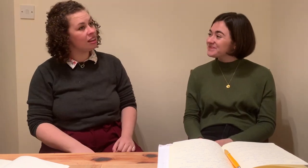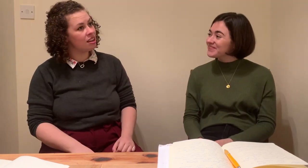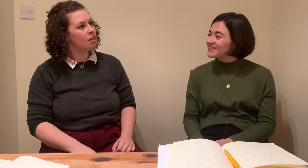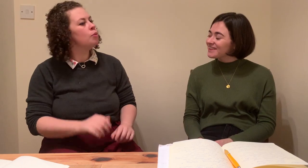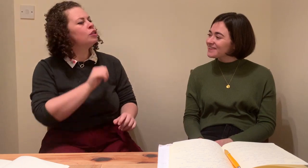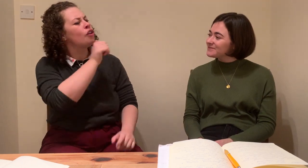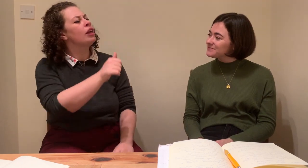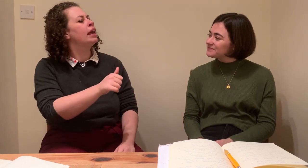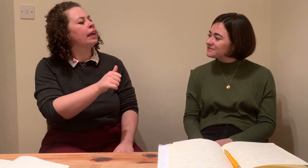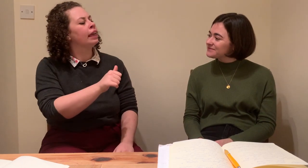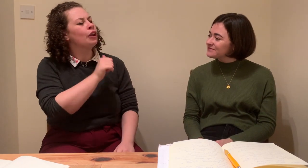like, friends or something.